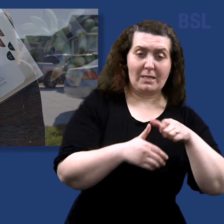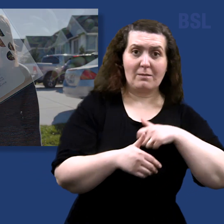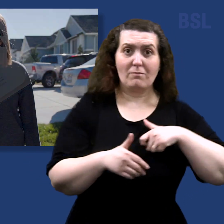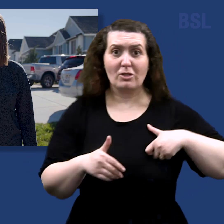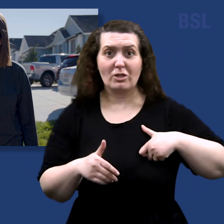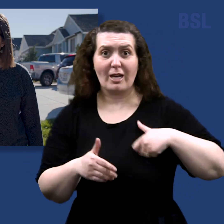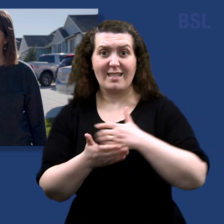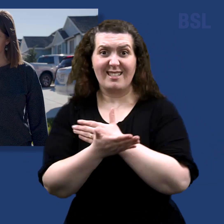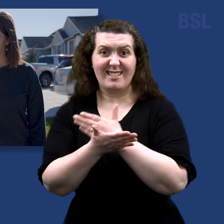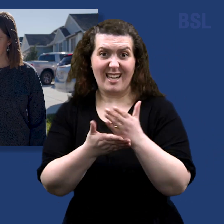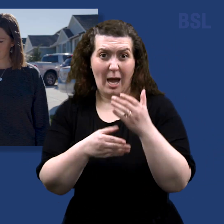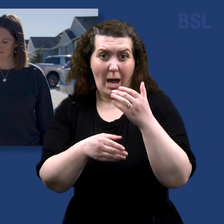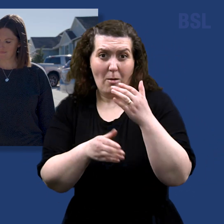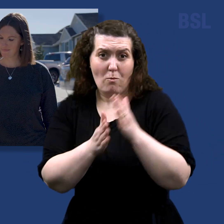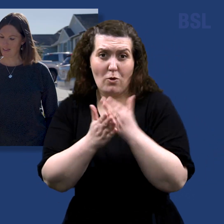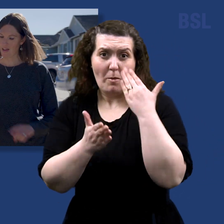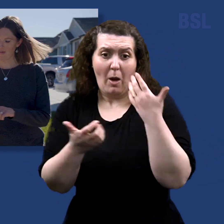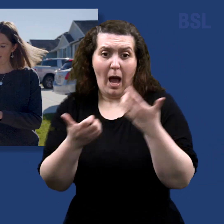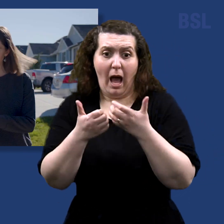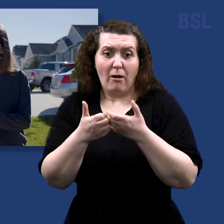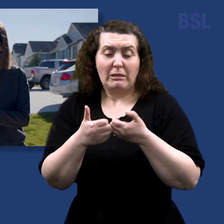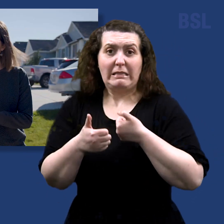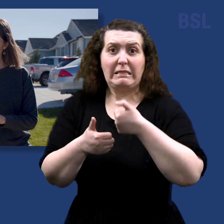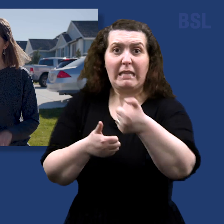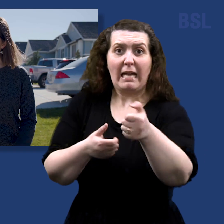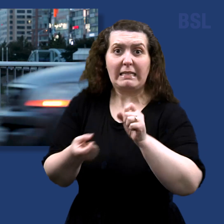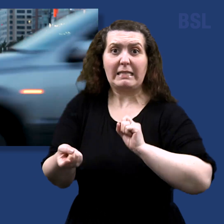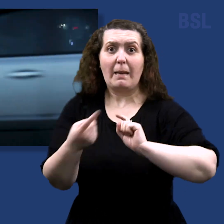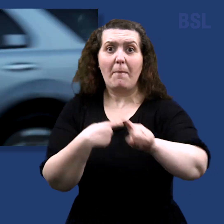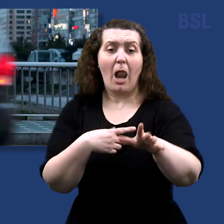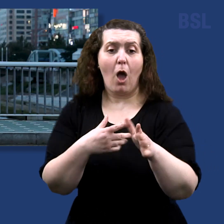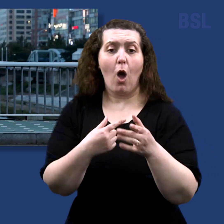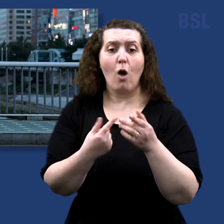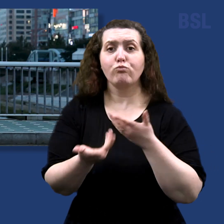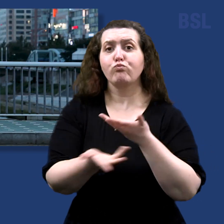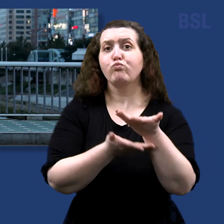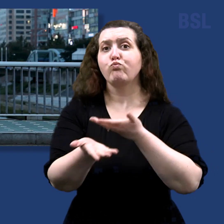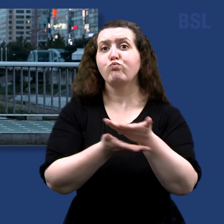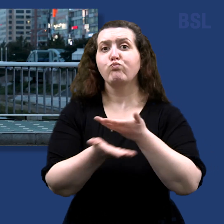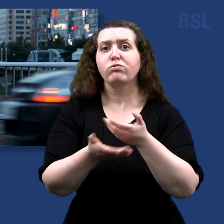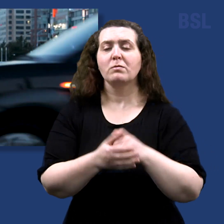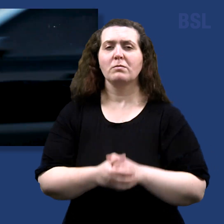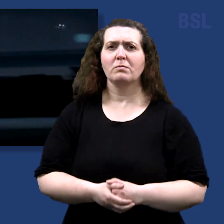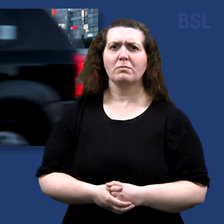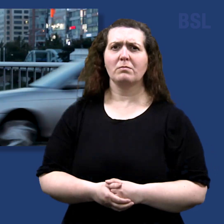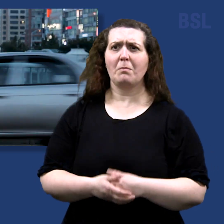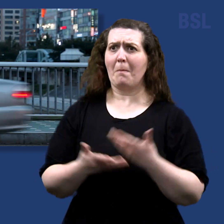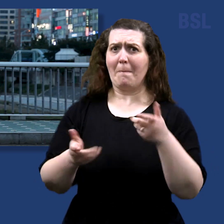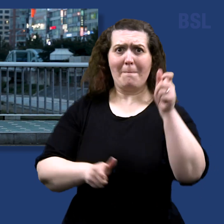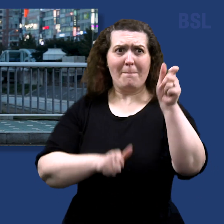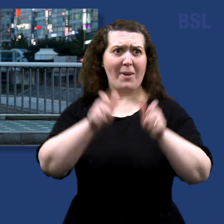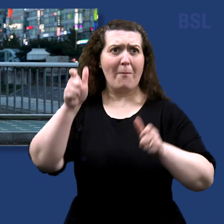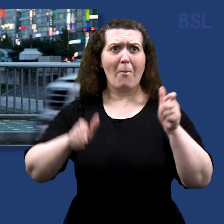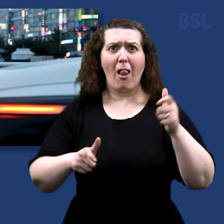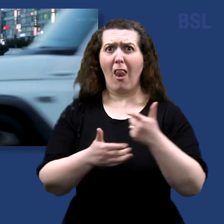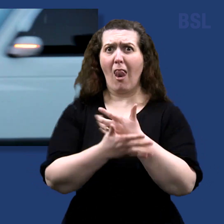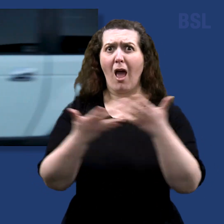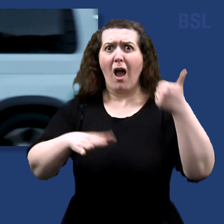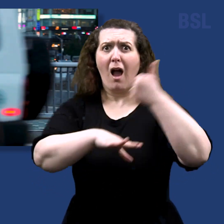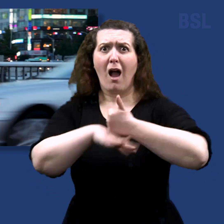Mormon via text, email, or common personal interactions. With so many people providing internet, it's incumbent upon us